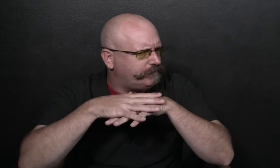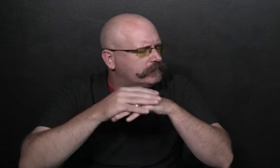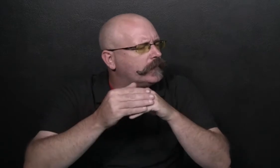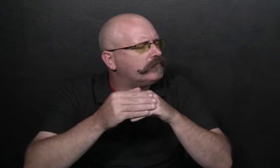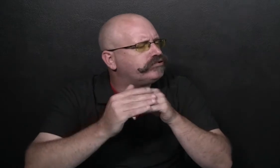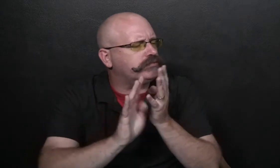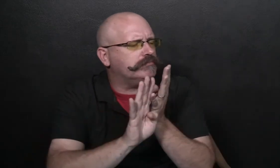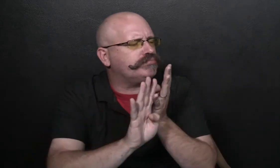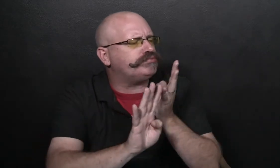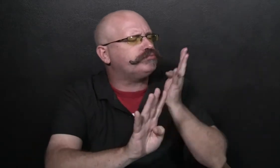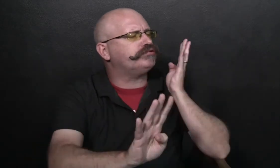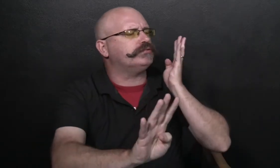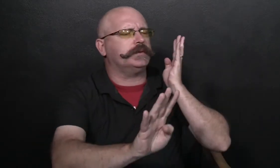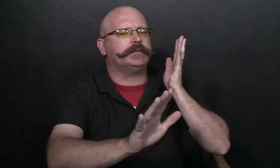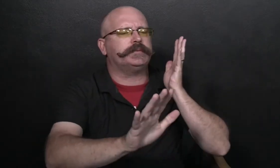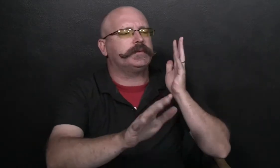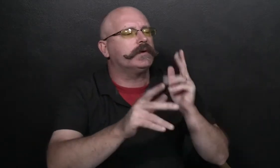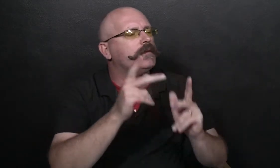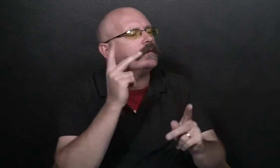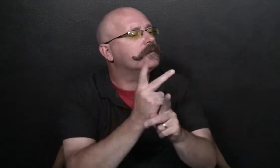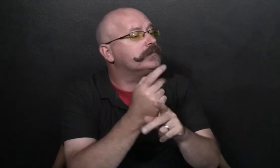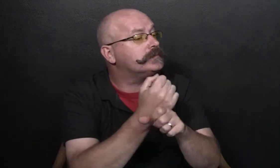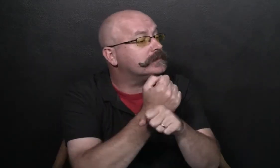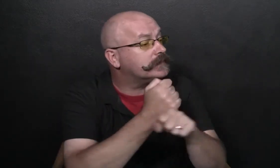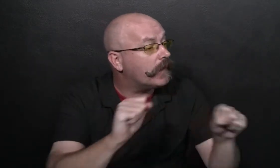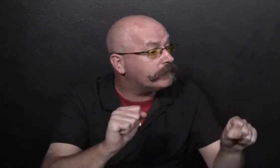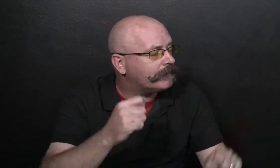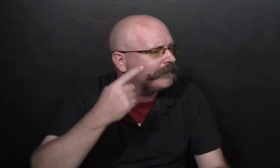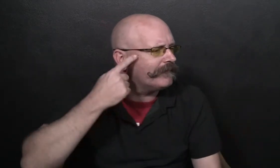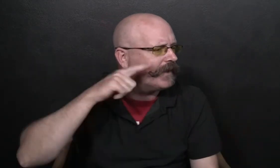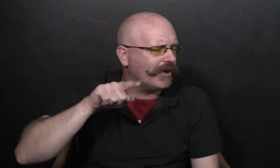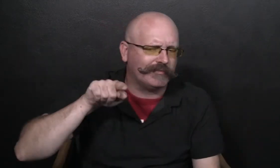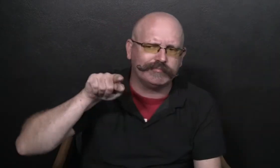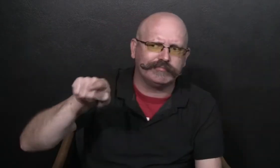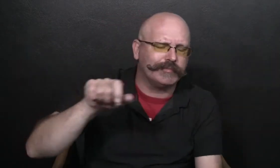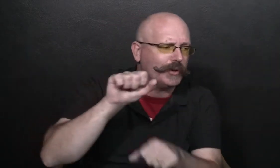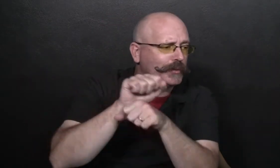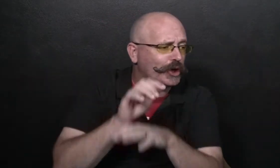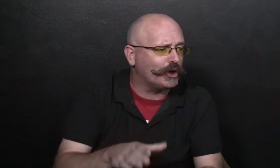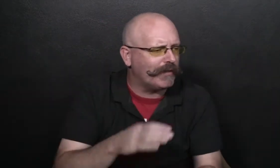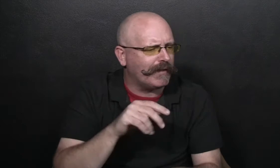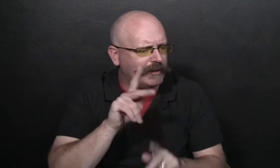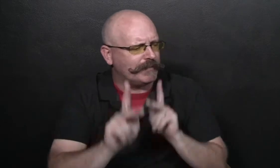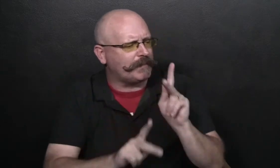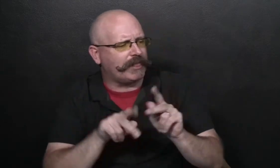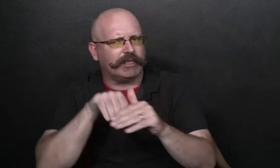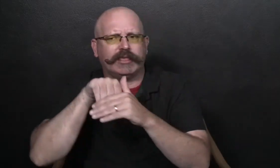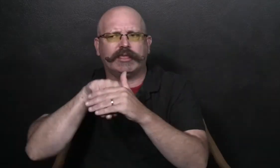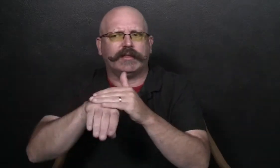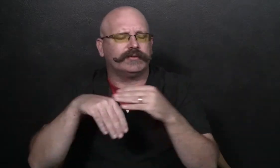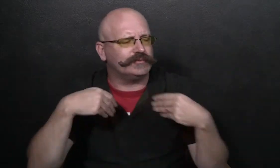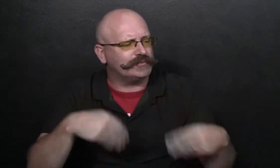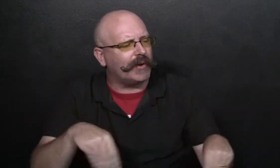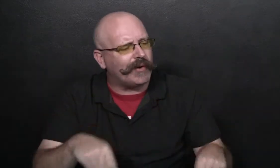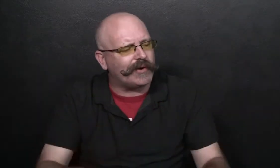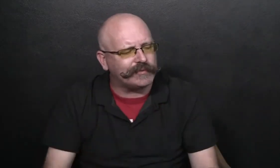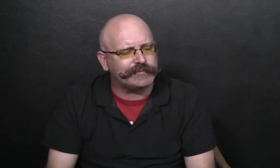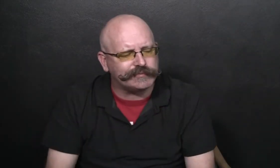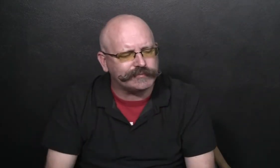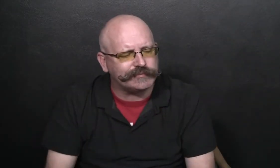did this to make sure the store wasn't crowded. This made things safer for the workers and everyone